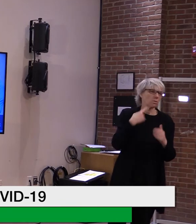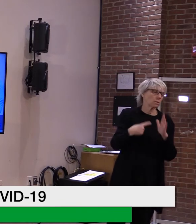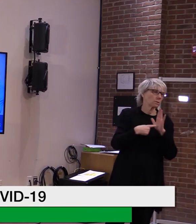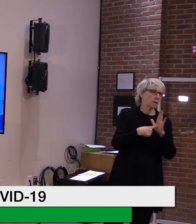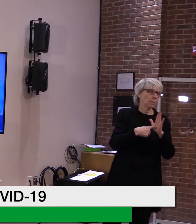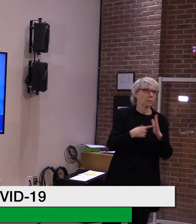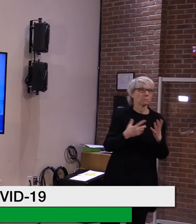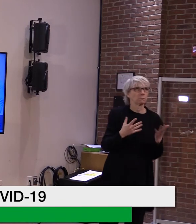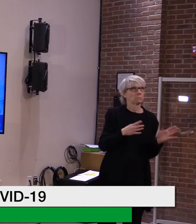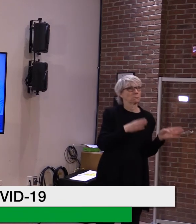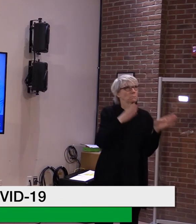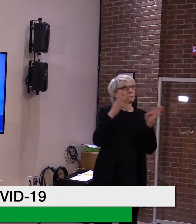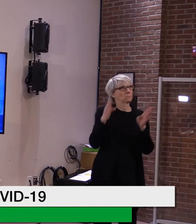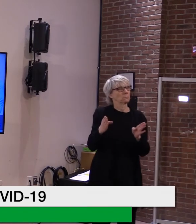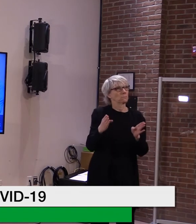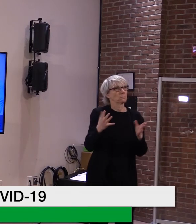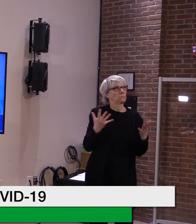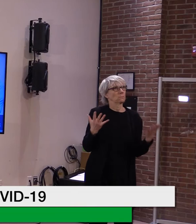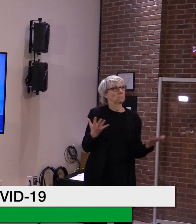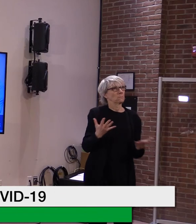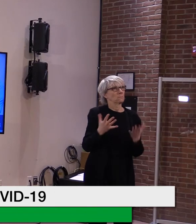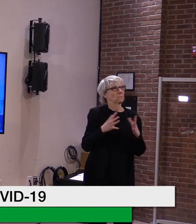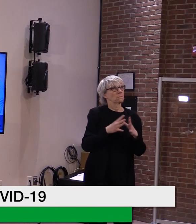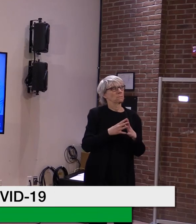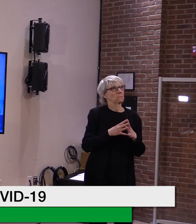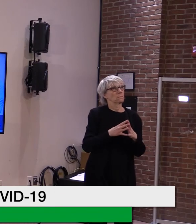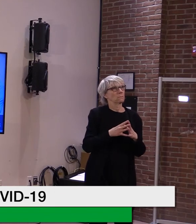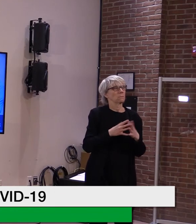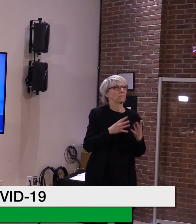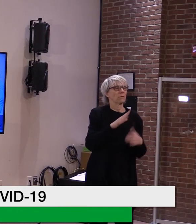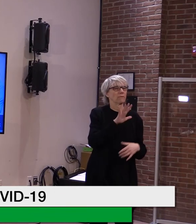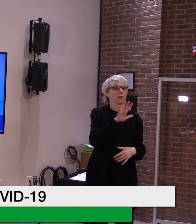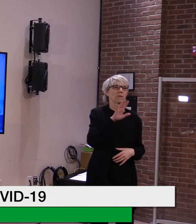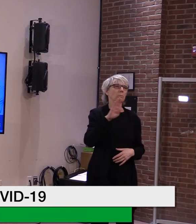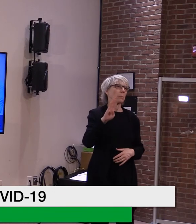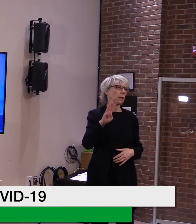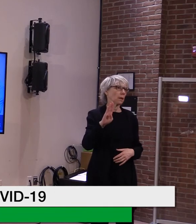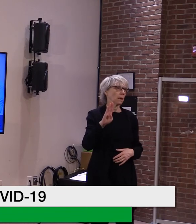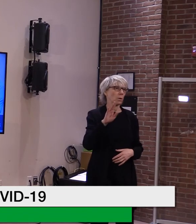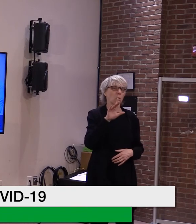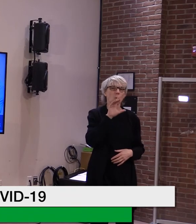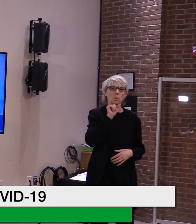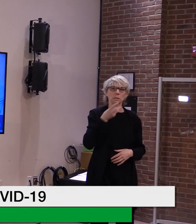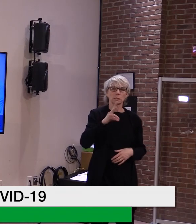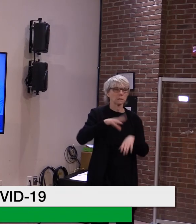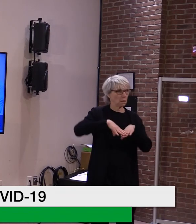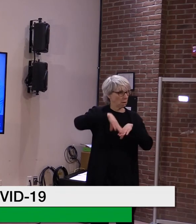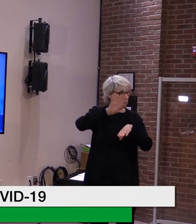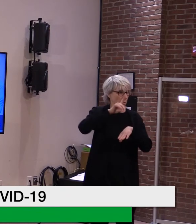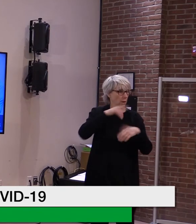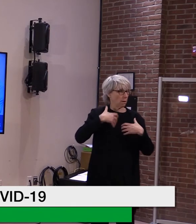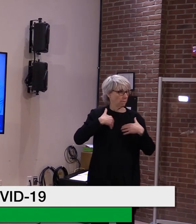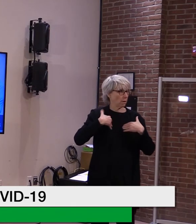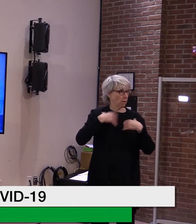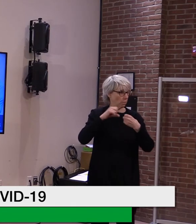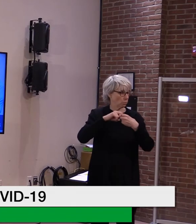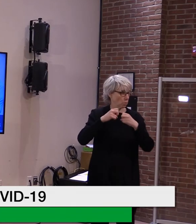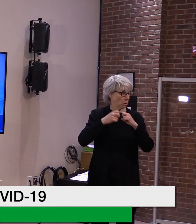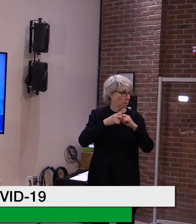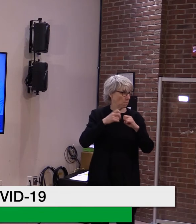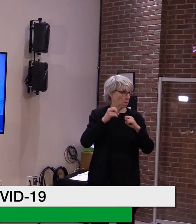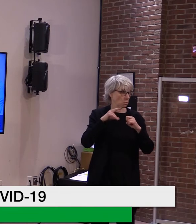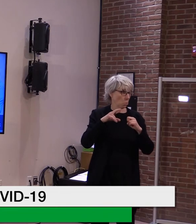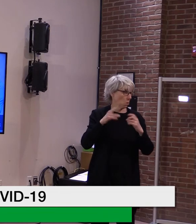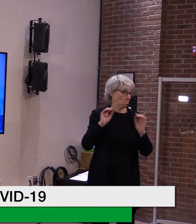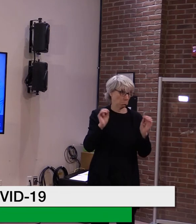case, it would be, you know, the, uh, 5B or, or even, uh, lower. Uh, the next band